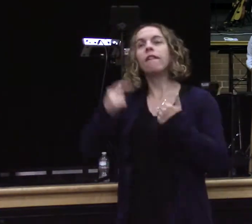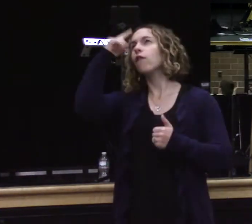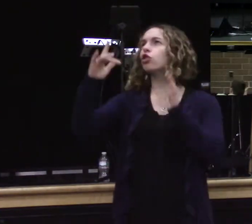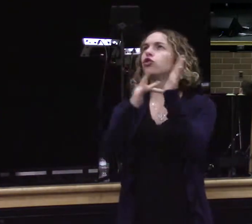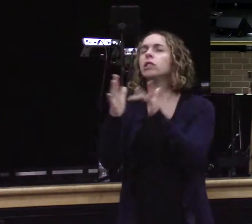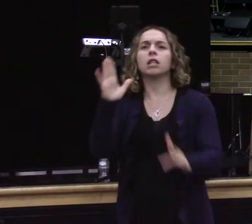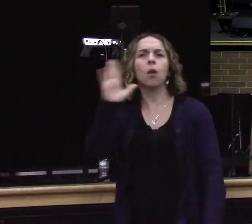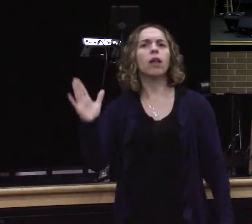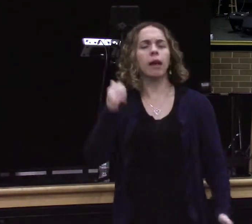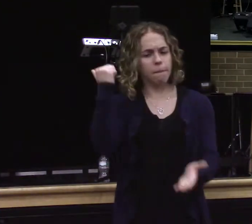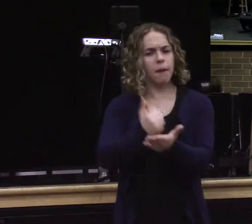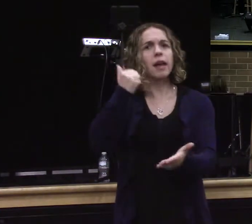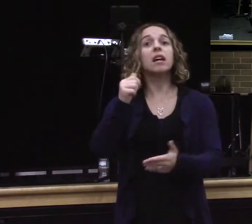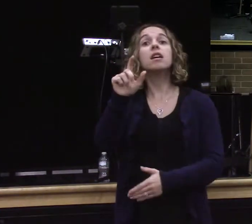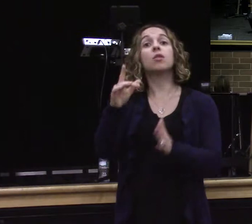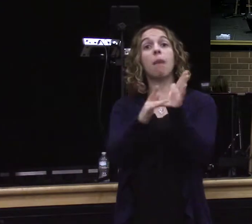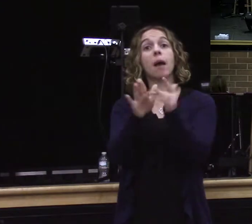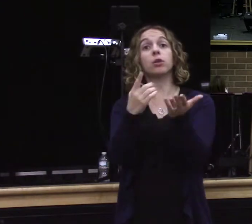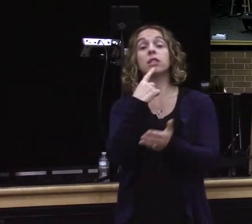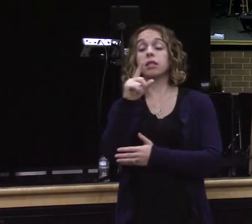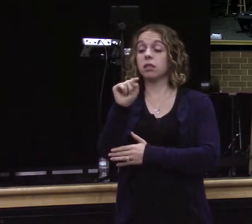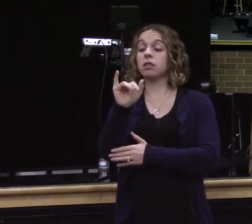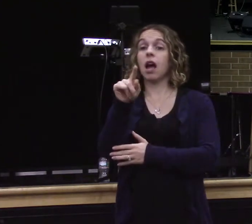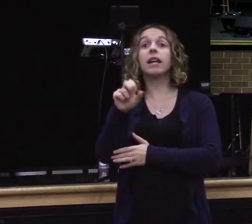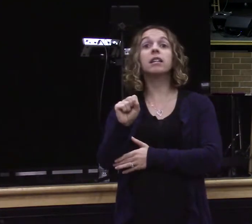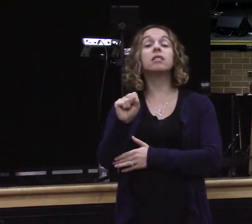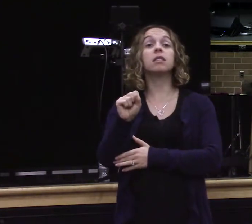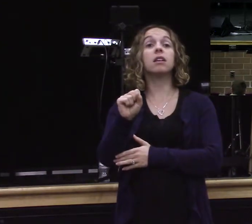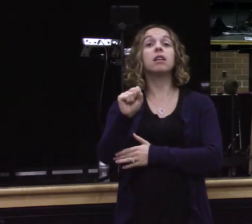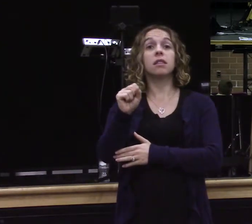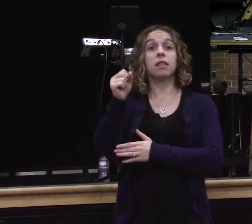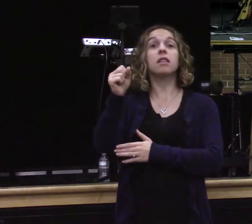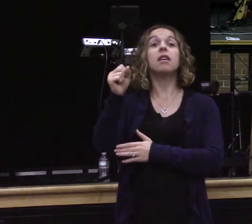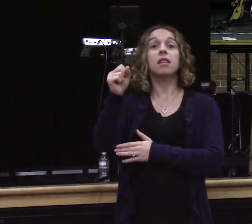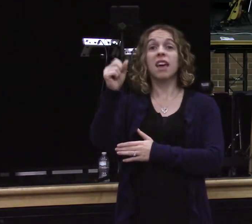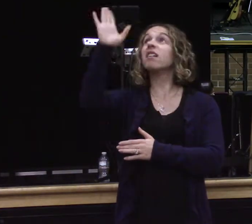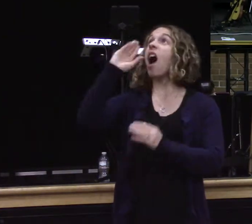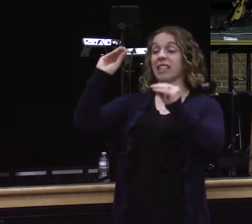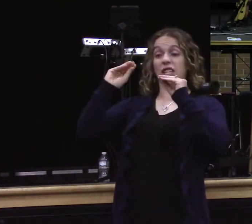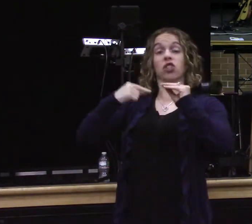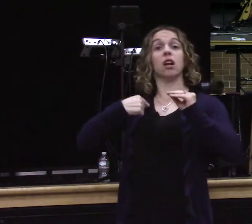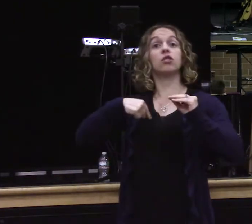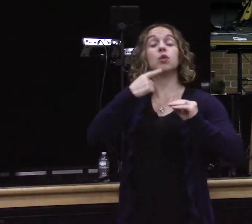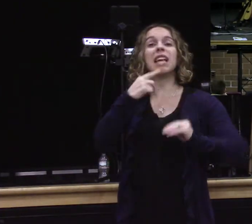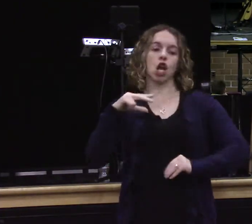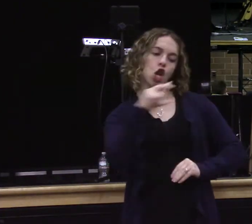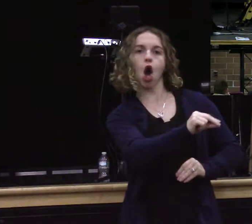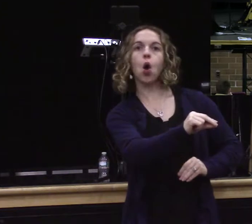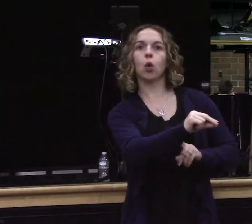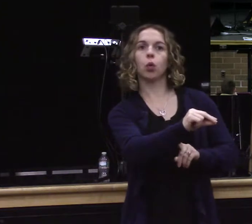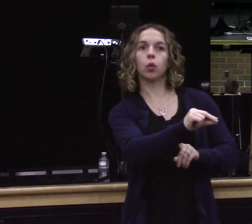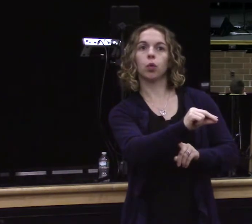Titus chapter 2, it says that the grace of God has appeared to all men, teaching us to say no to ungodliness and worldly